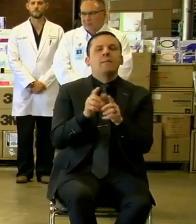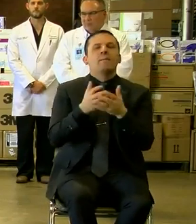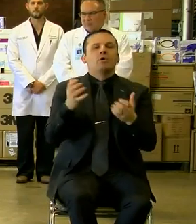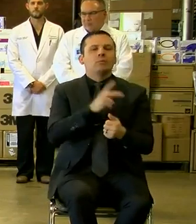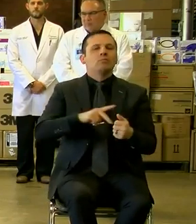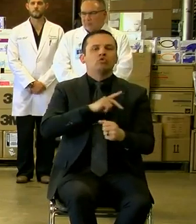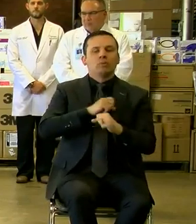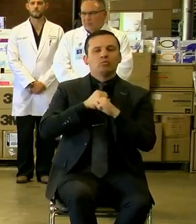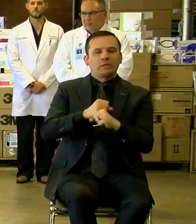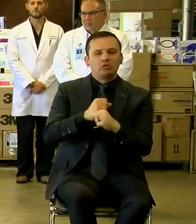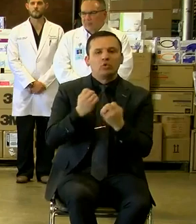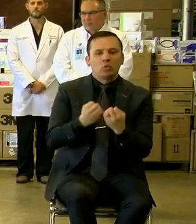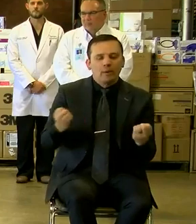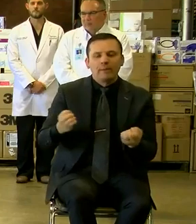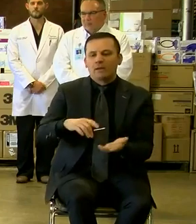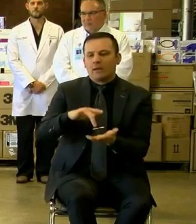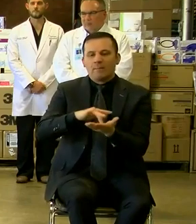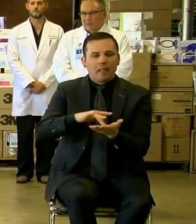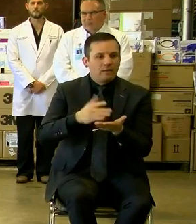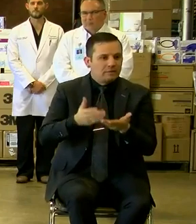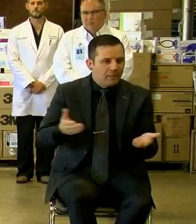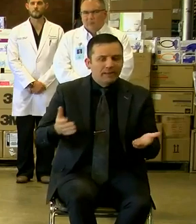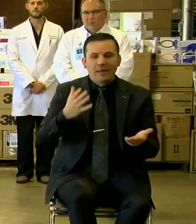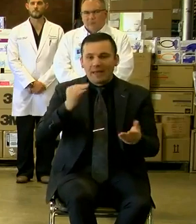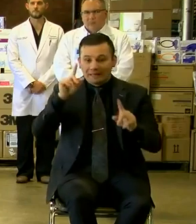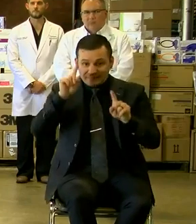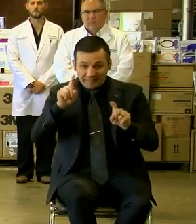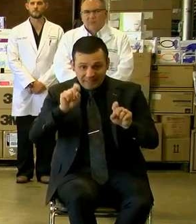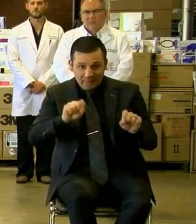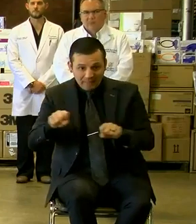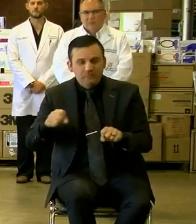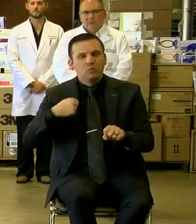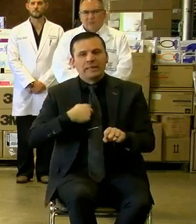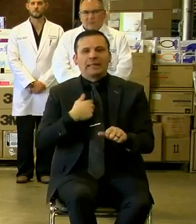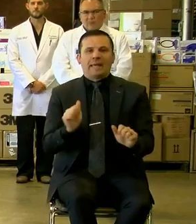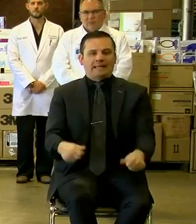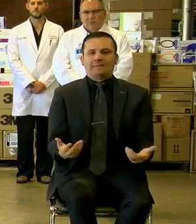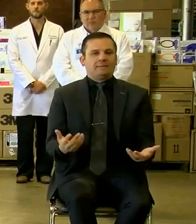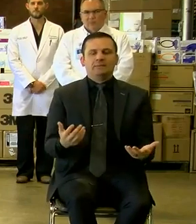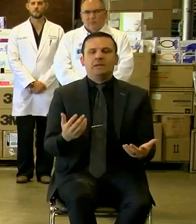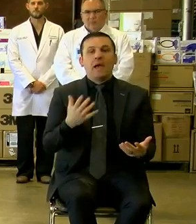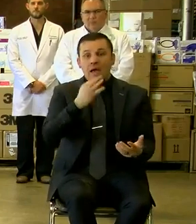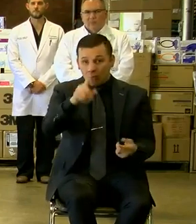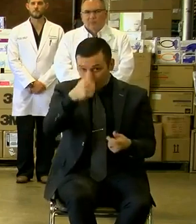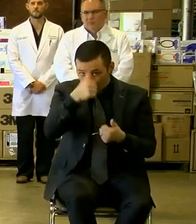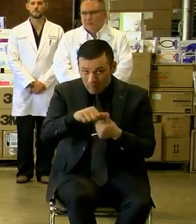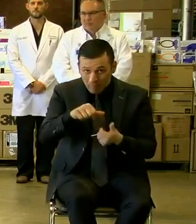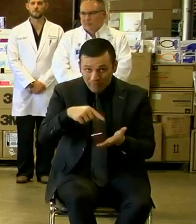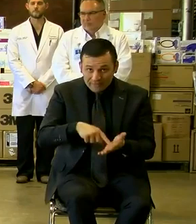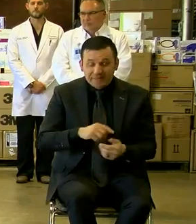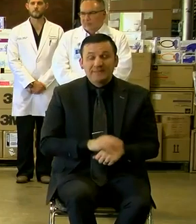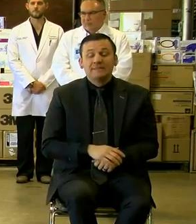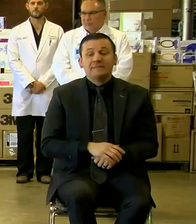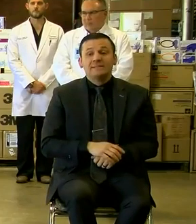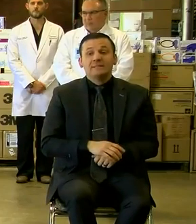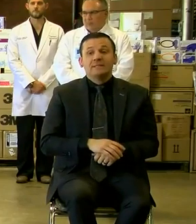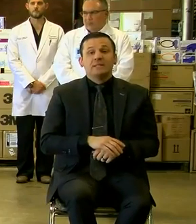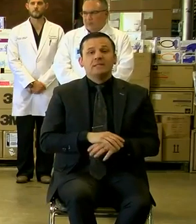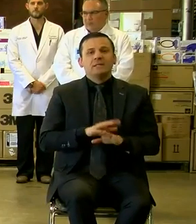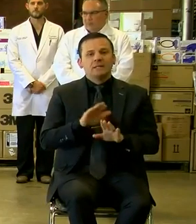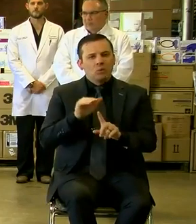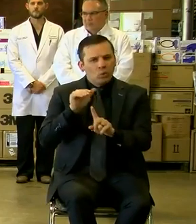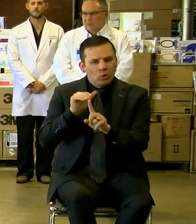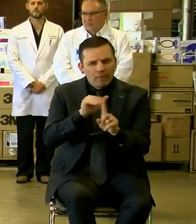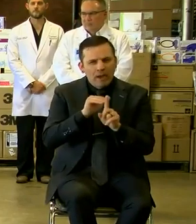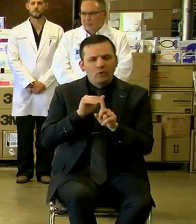medical supplies and testing capacity as we possibly can. And then just remember this. It's a reminder